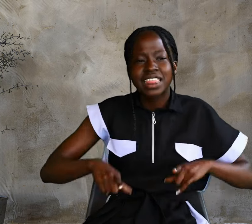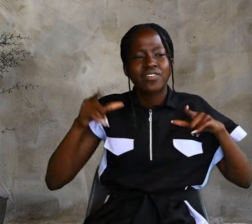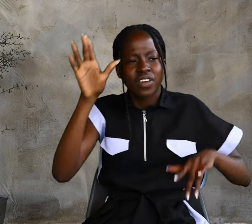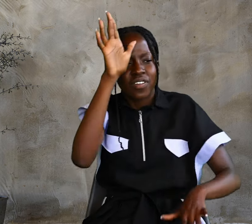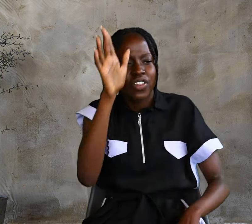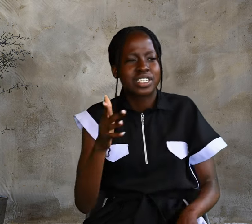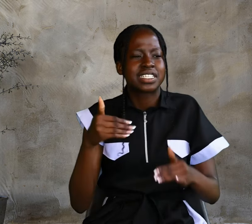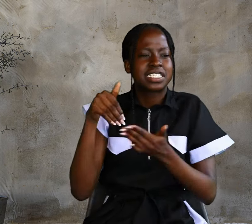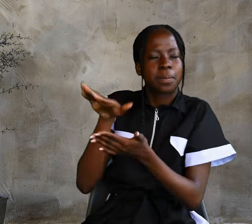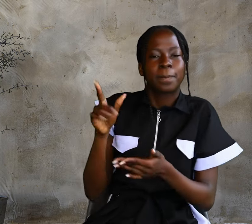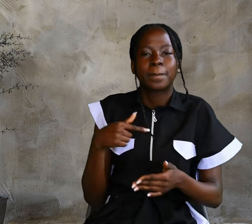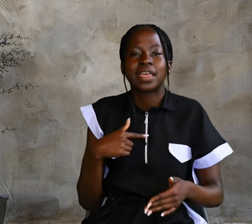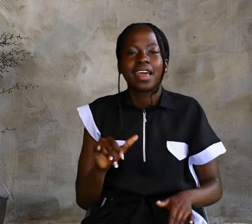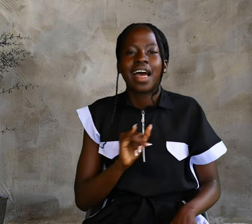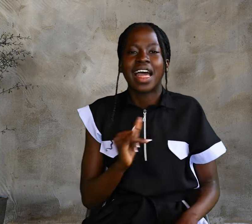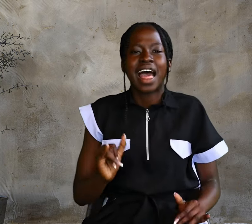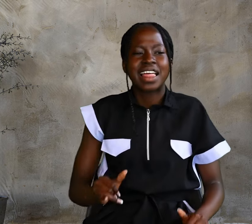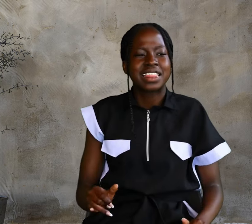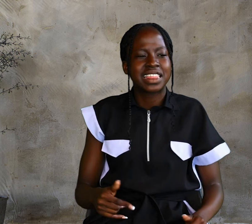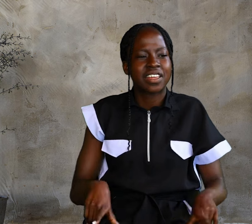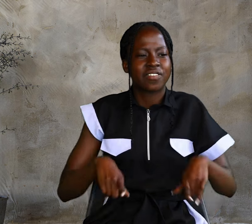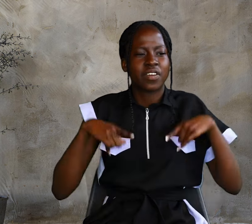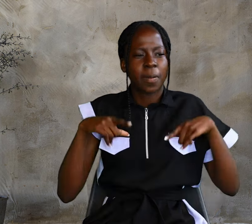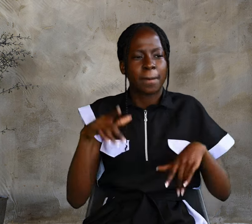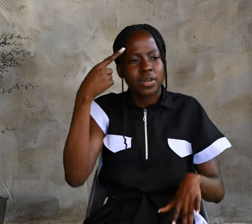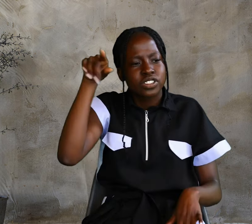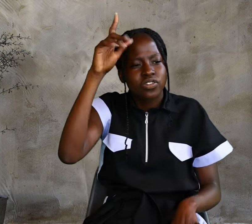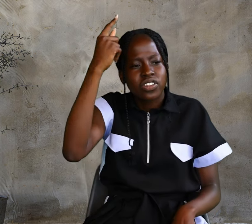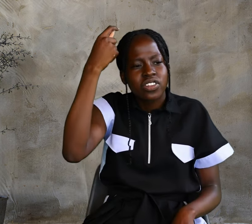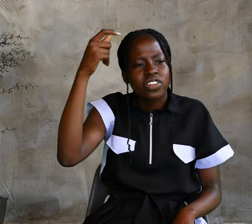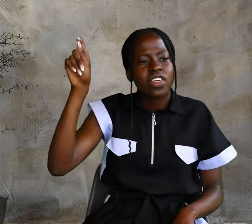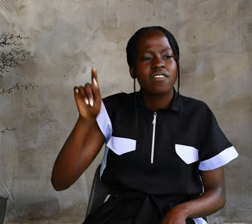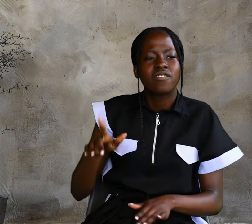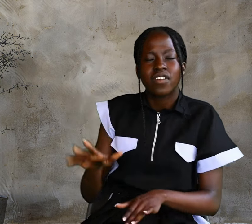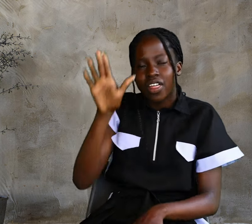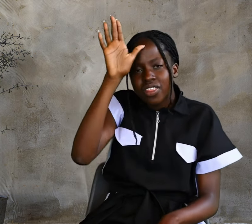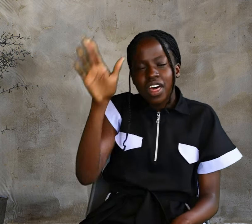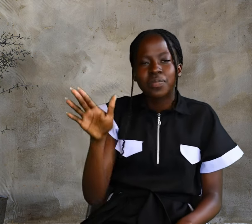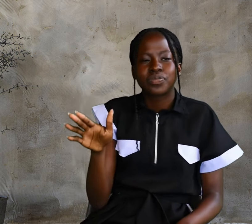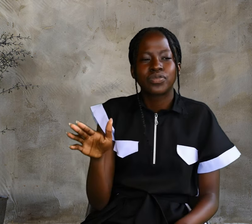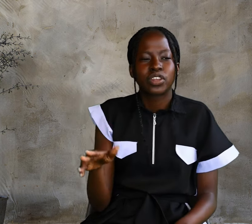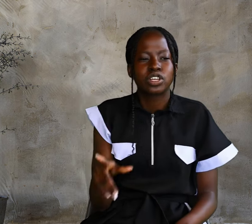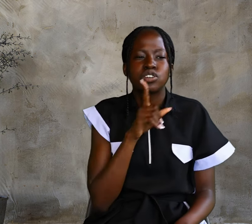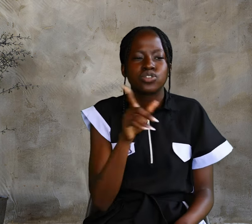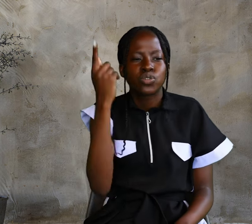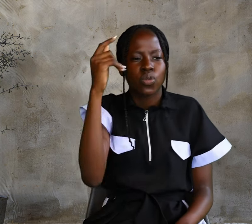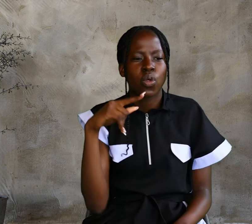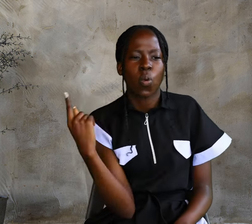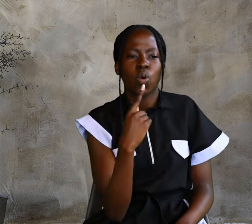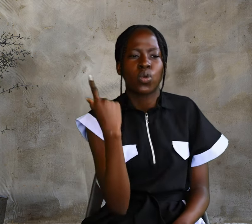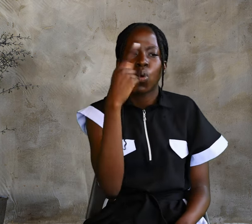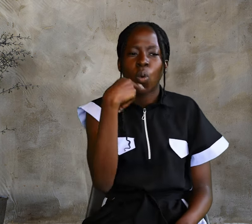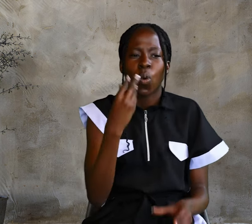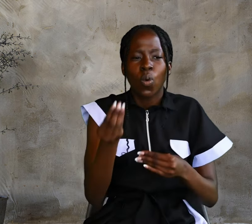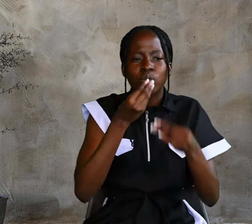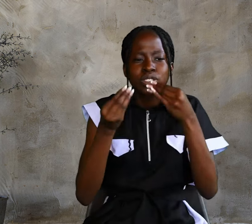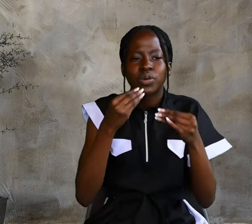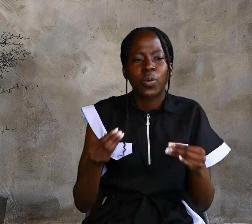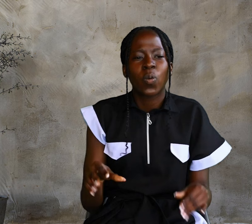living Father sent me and I live because of the Father. So the one who feeds on me will live